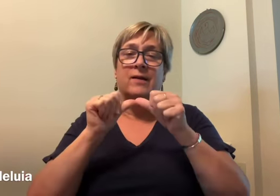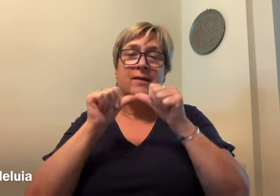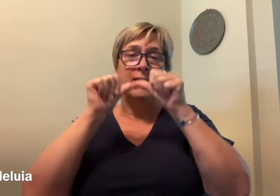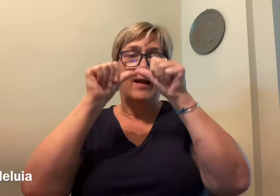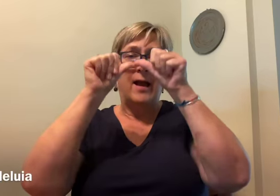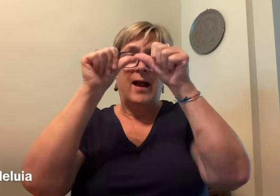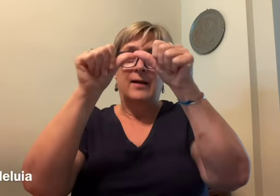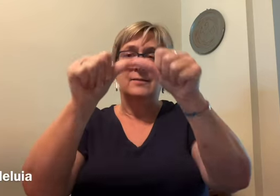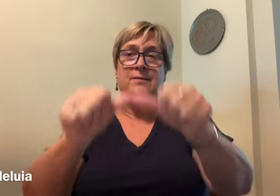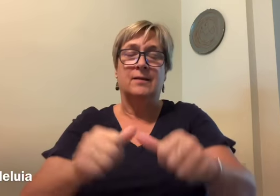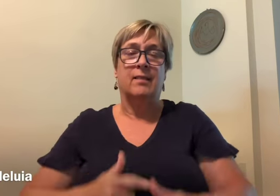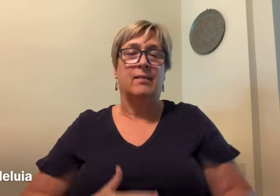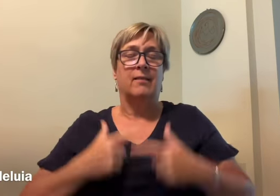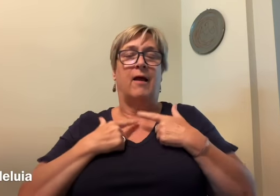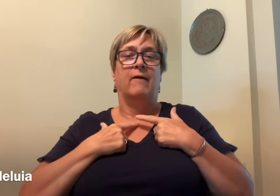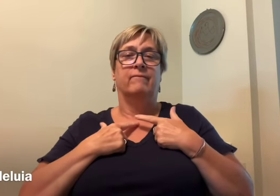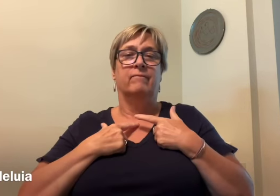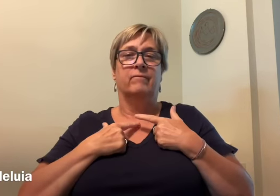Alleluia. Alleluia.